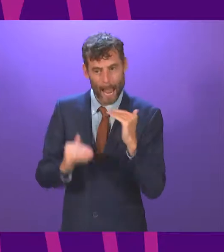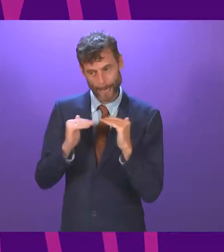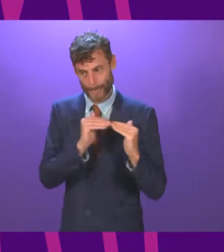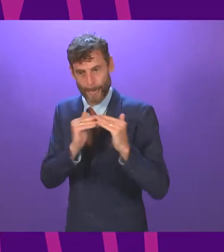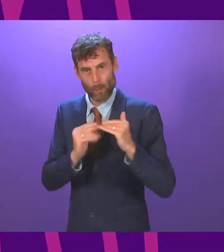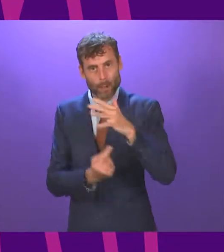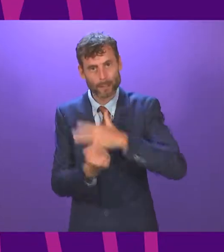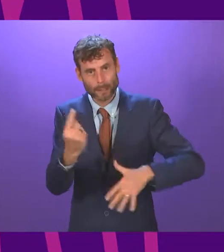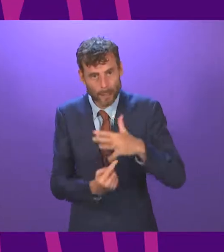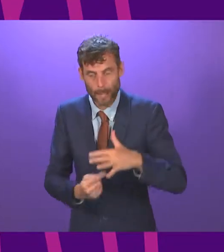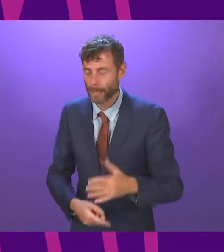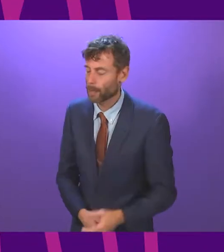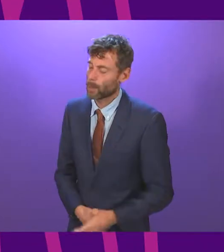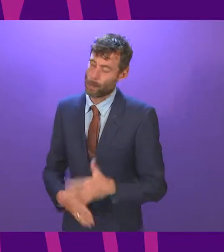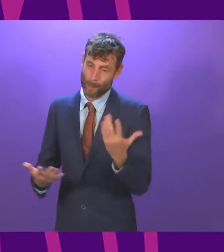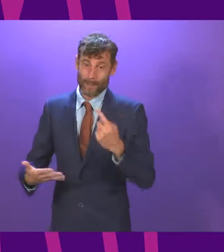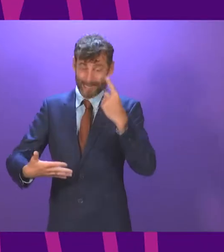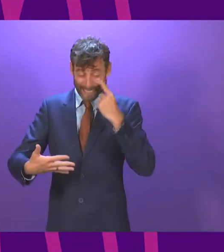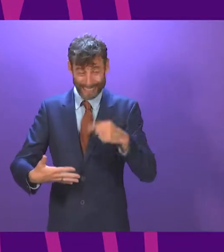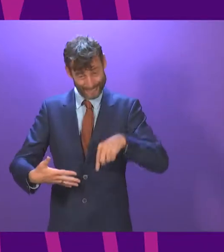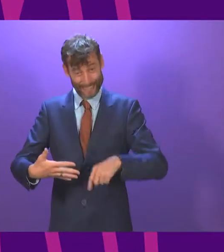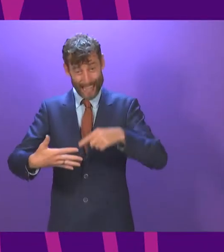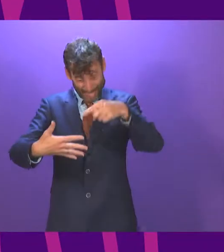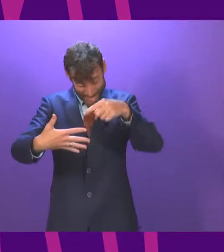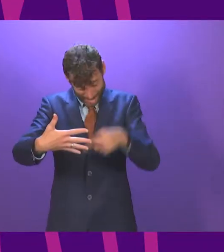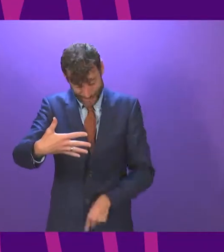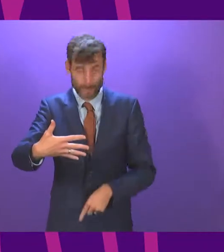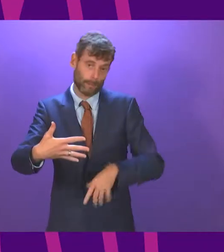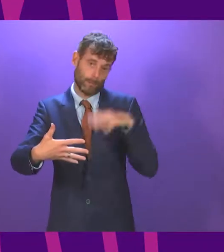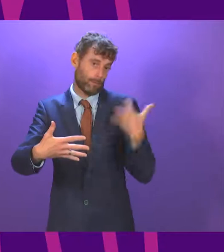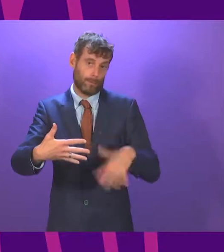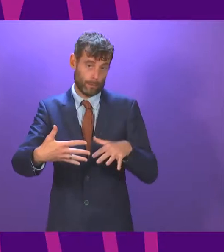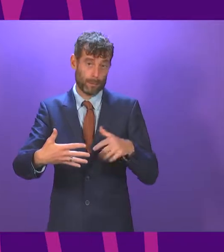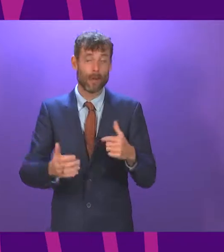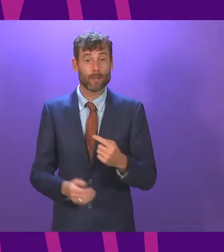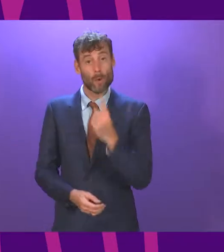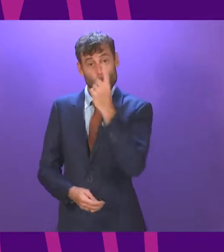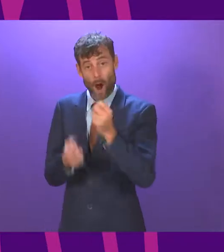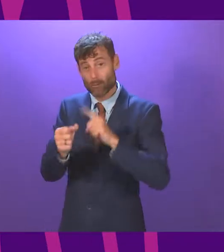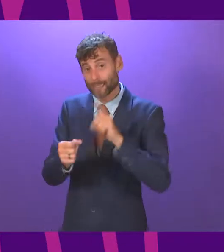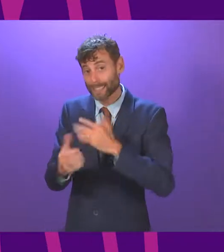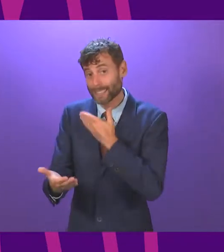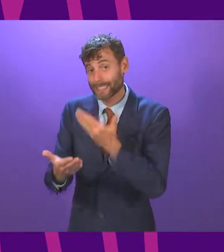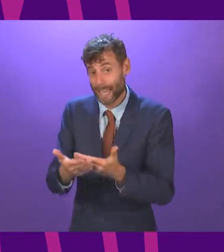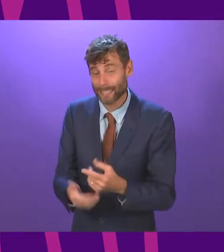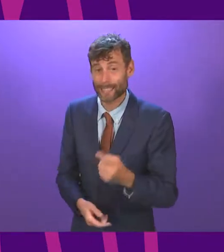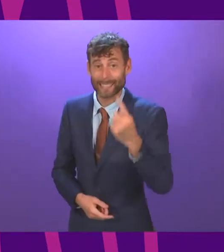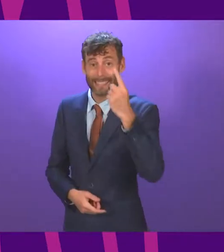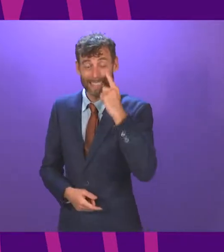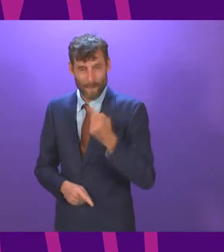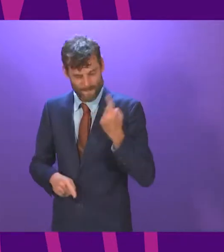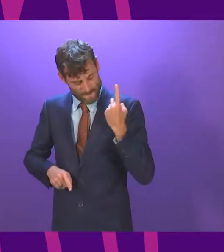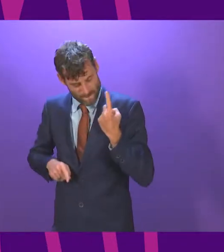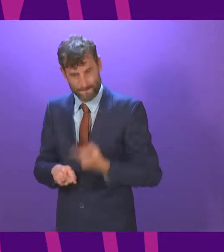officer, the list does go on, but I am just going to touch upon a couple. In 100 days, we have also opened three fast-tech cancer